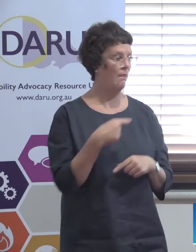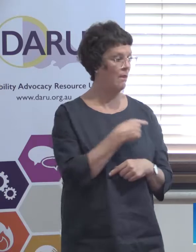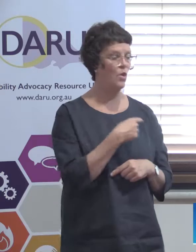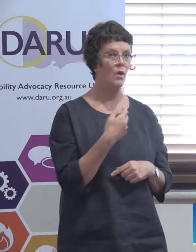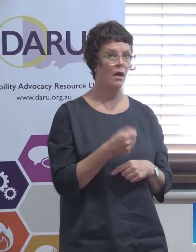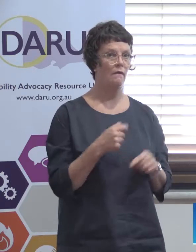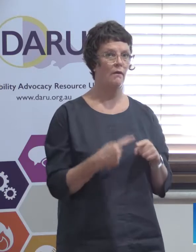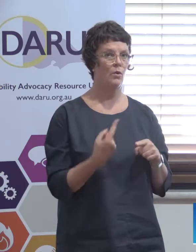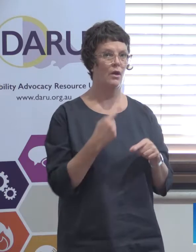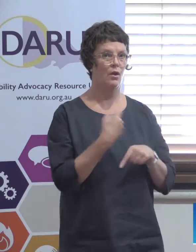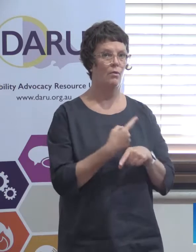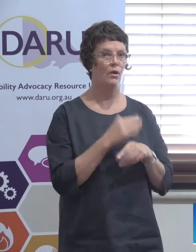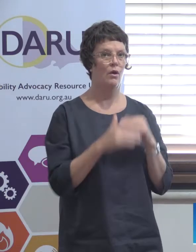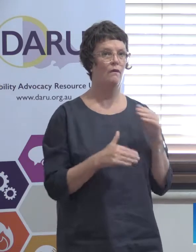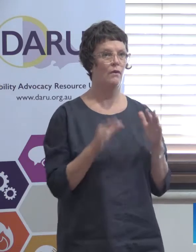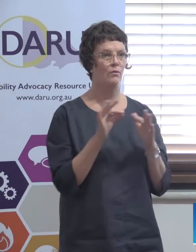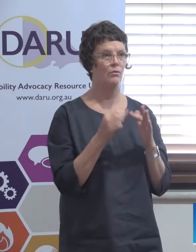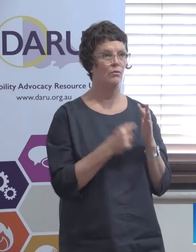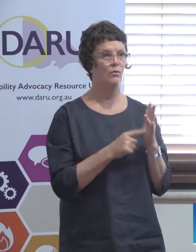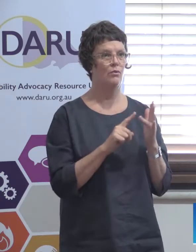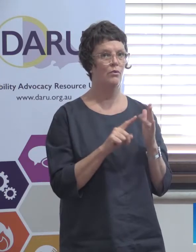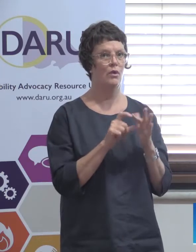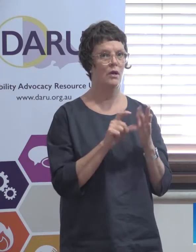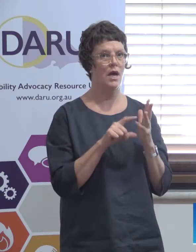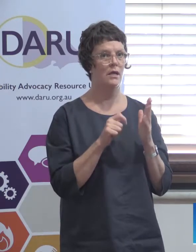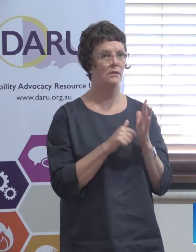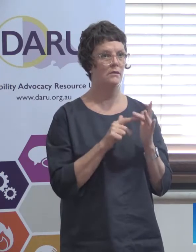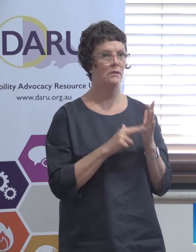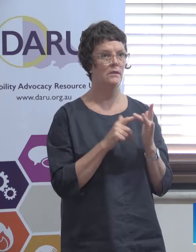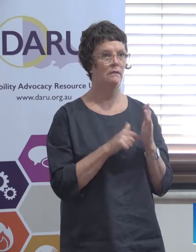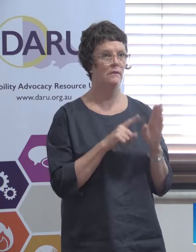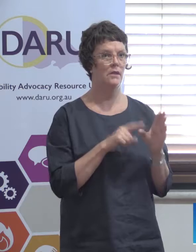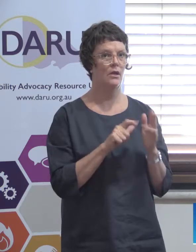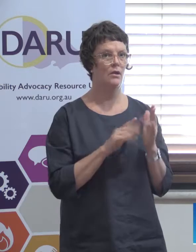comment on the productivity commission NDIS cost report